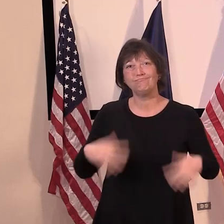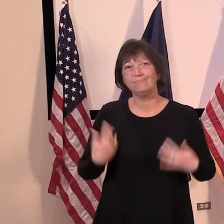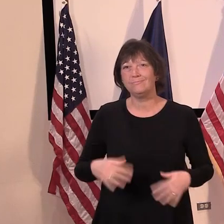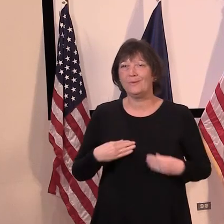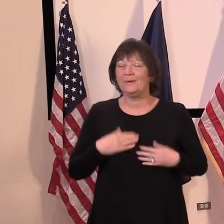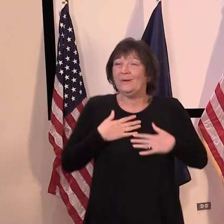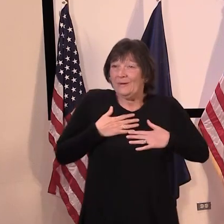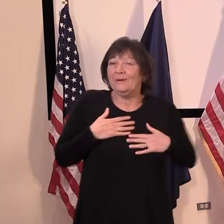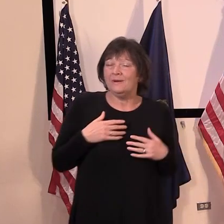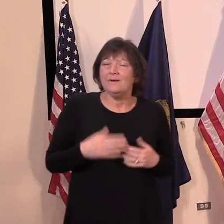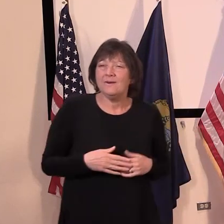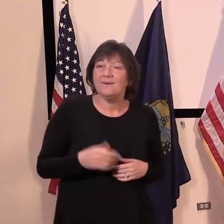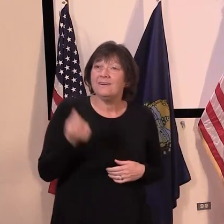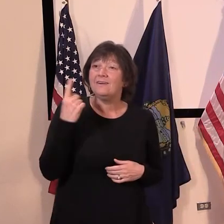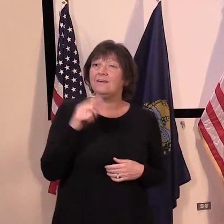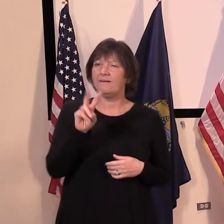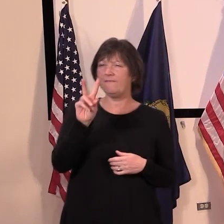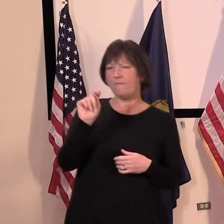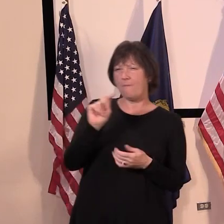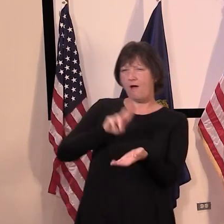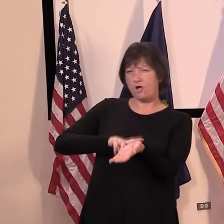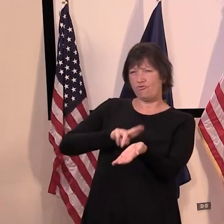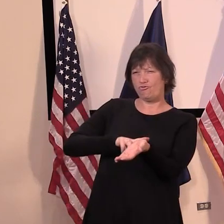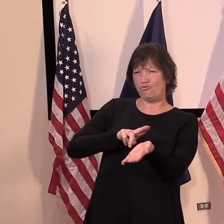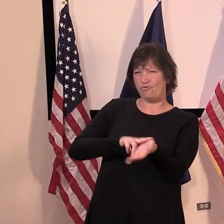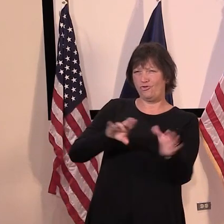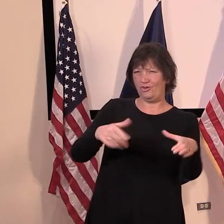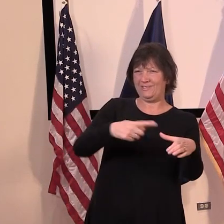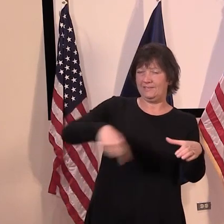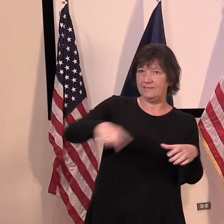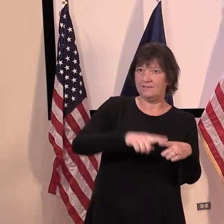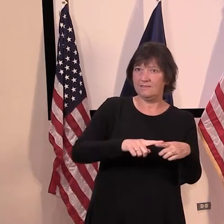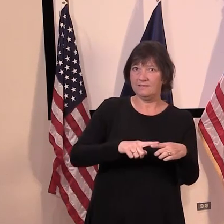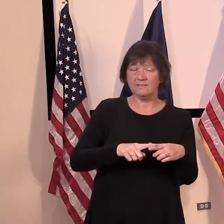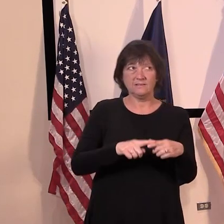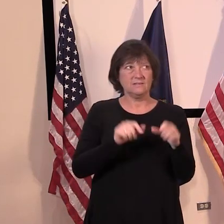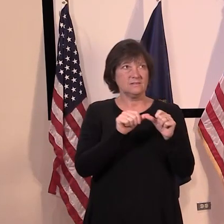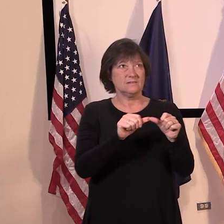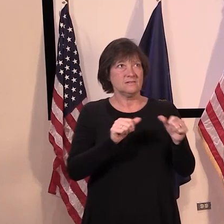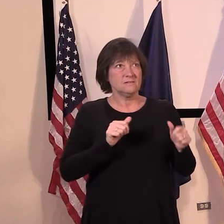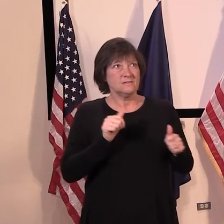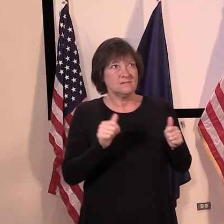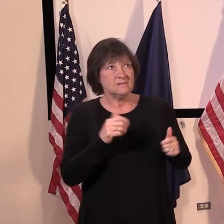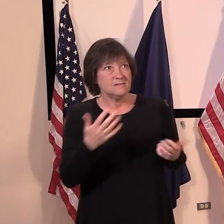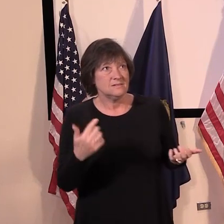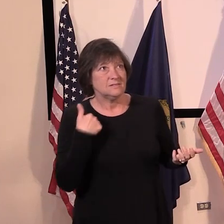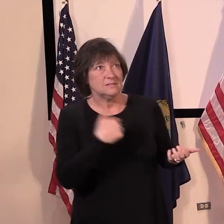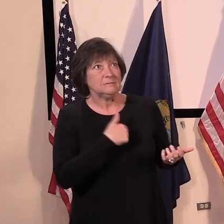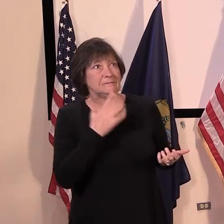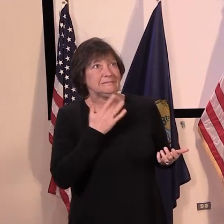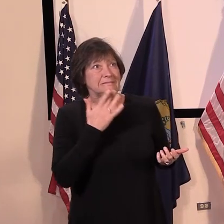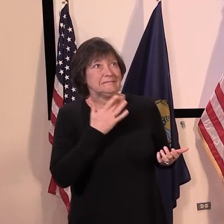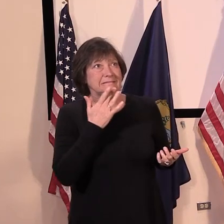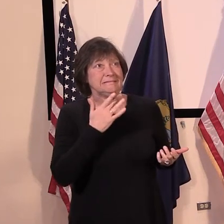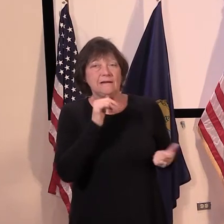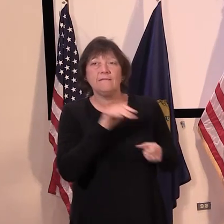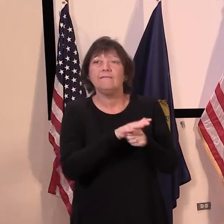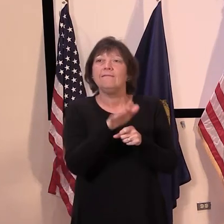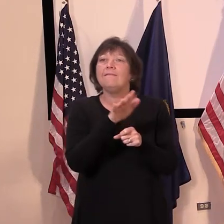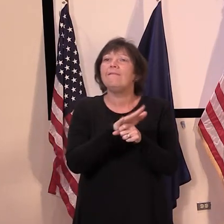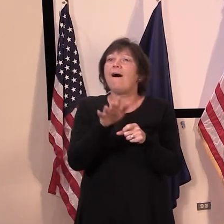but, uh, Vermont nurses continue to say that there's an urgent need to increase the supply.